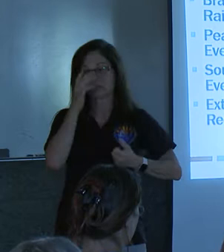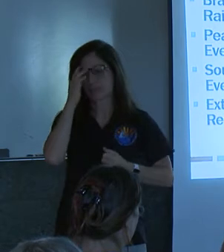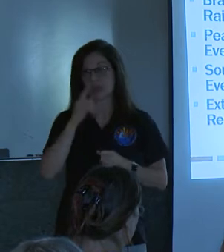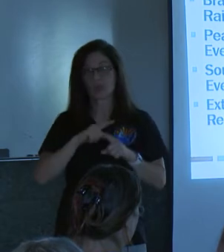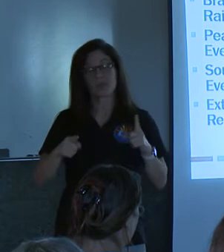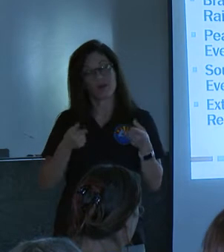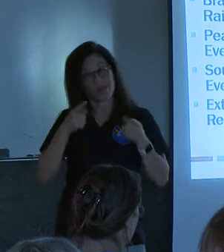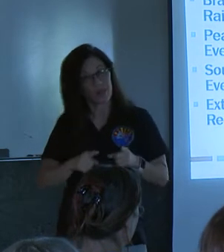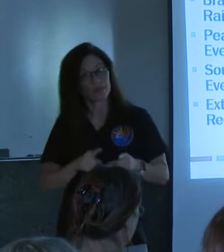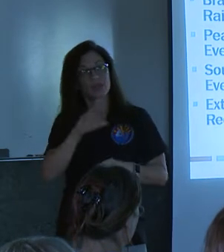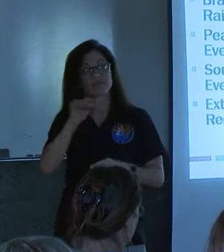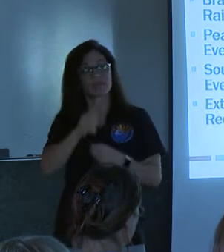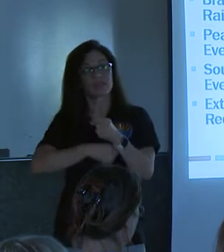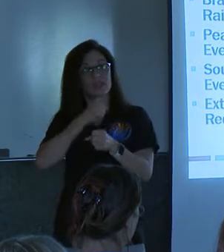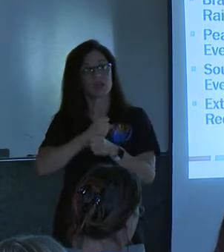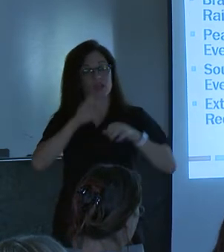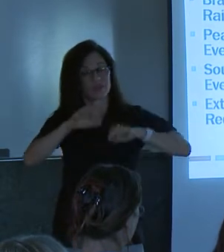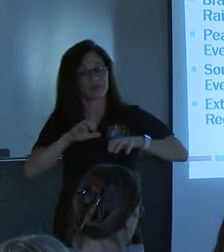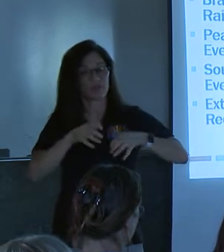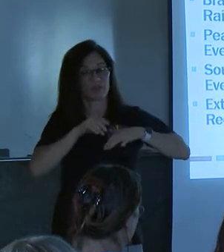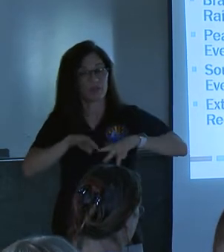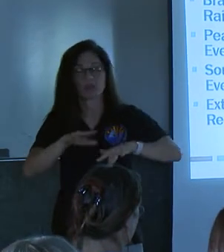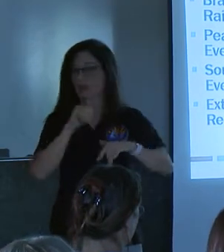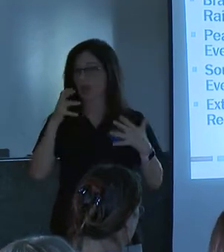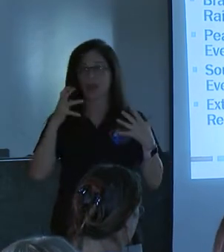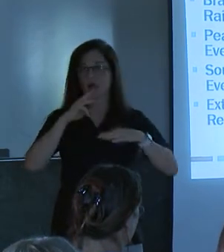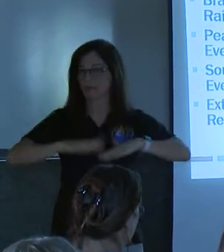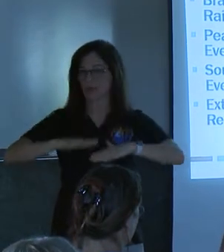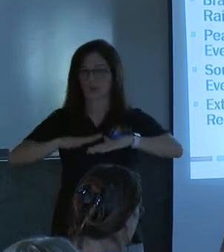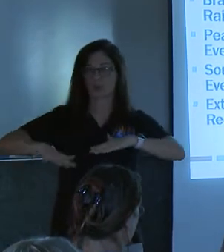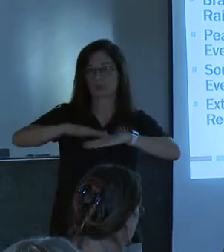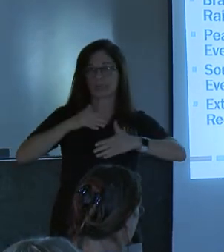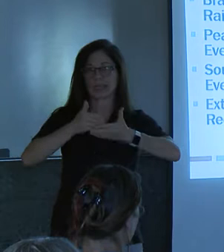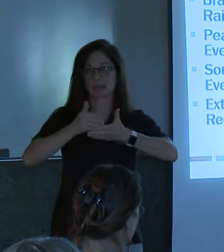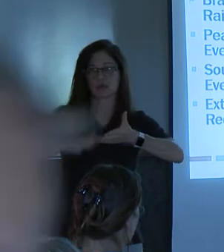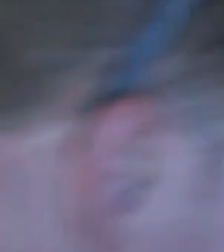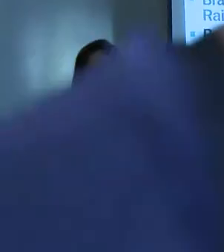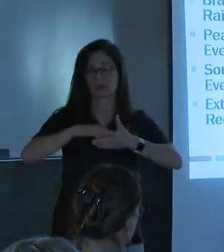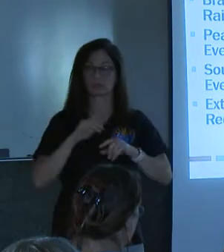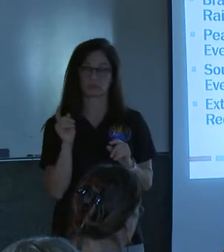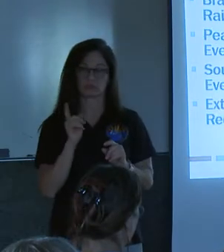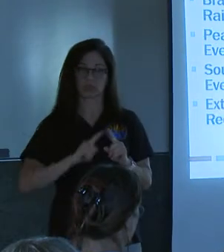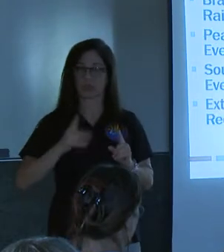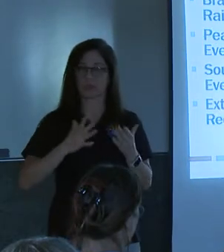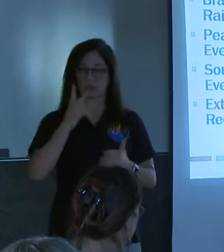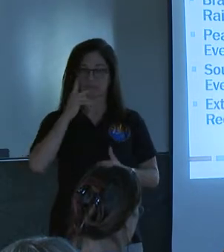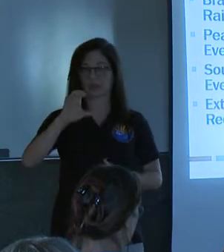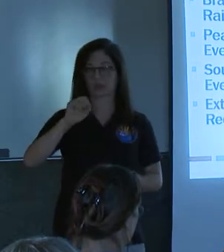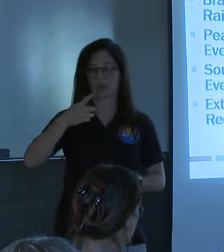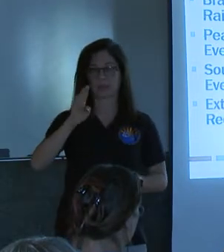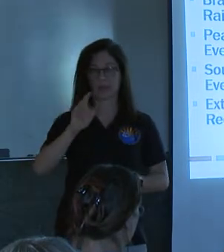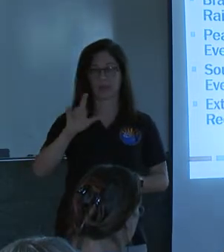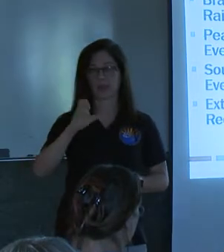a 50 year rainfall event and we didn't get a lot of flooding in those neighborhoods down there. If you noticed, you might have seen the Campbell channel